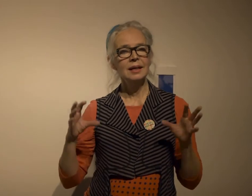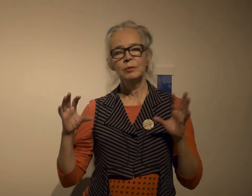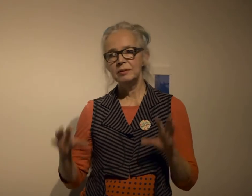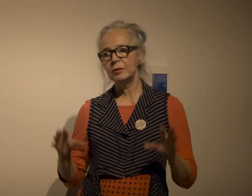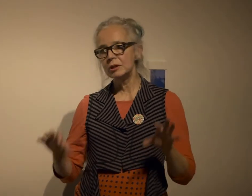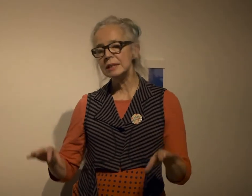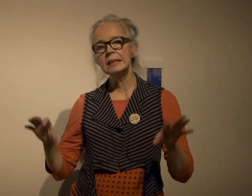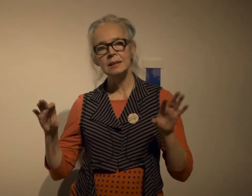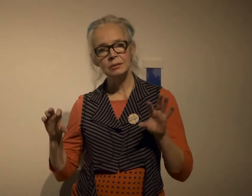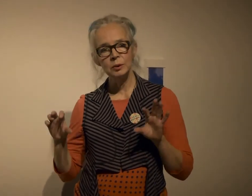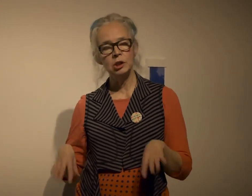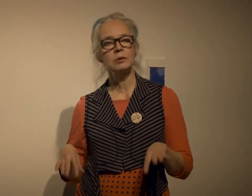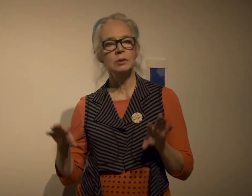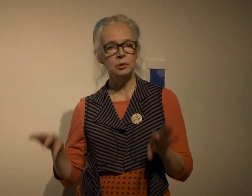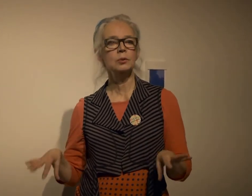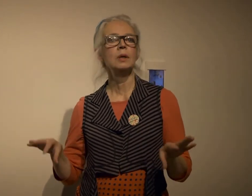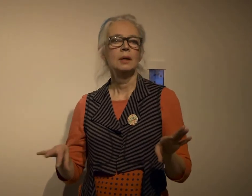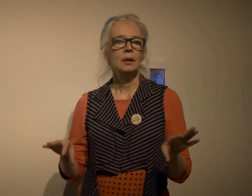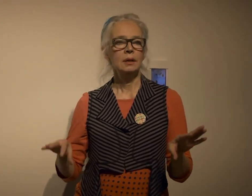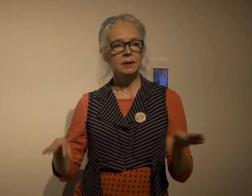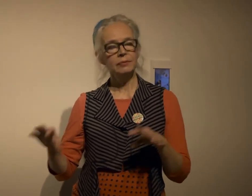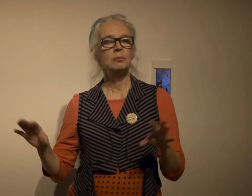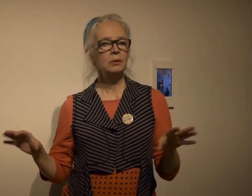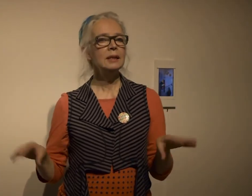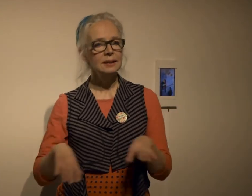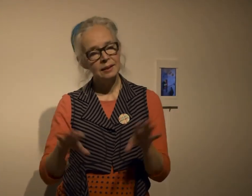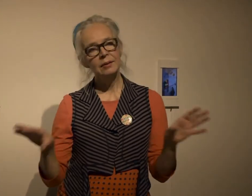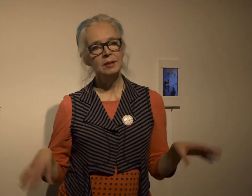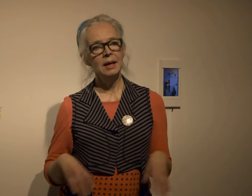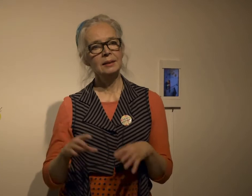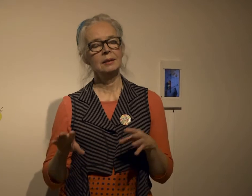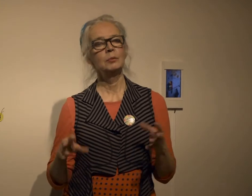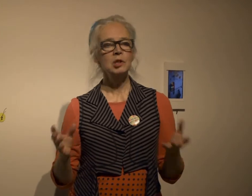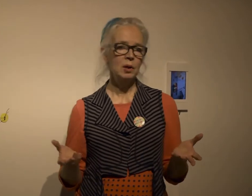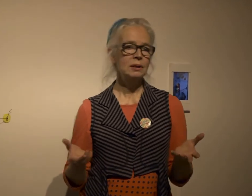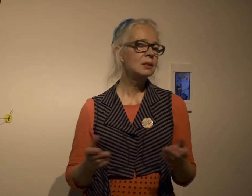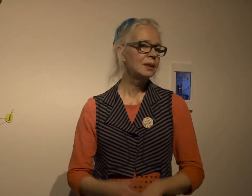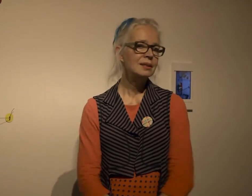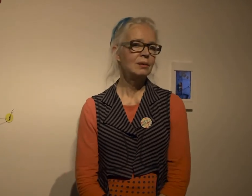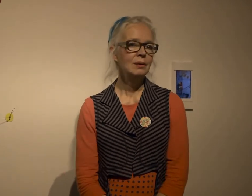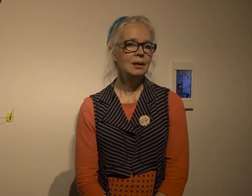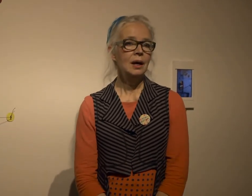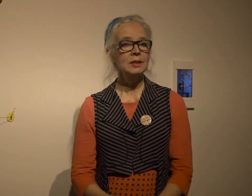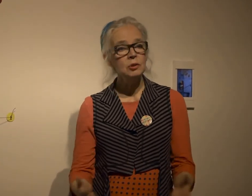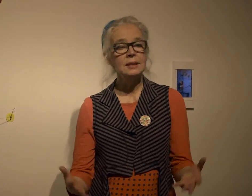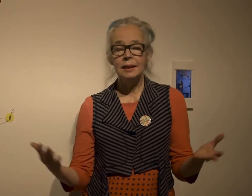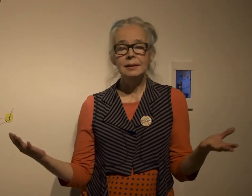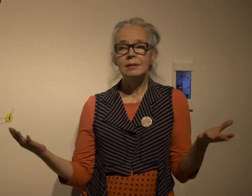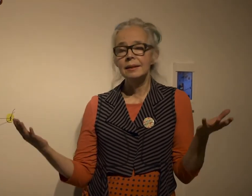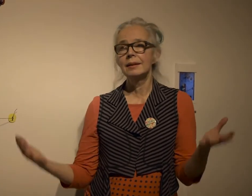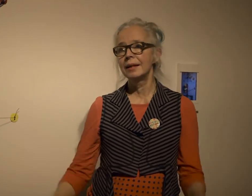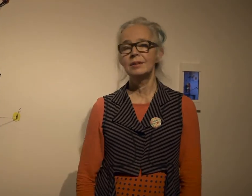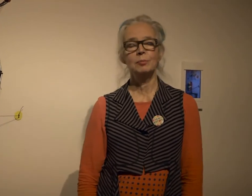thought it would be very interesting to reach out to the deaf community and see how they might respond to it so I was interested